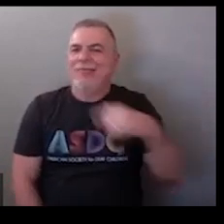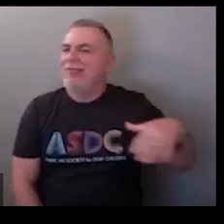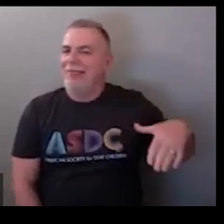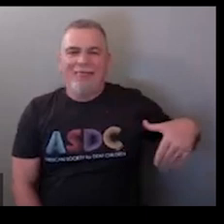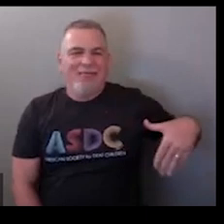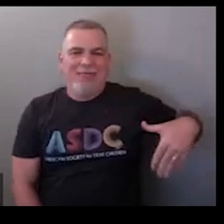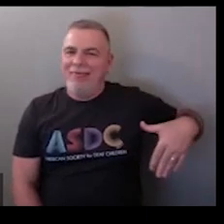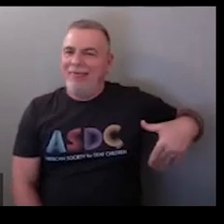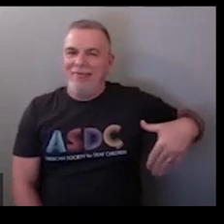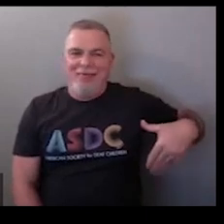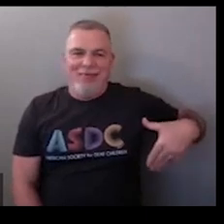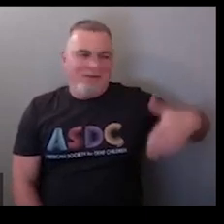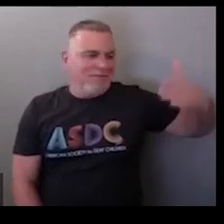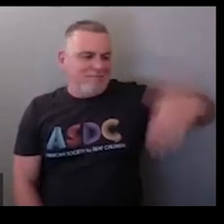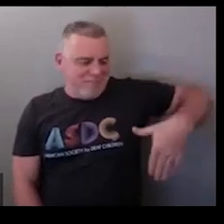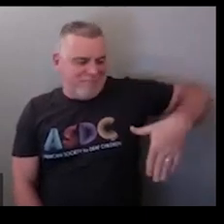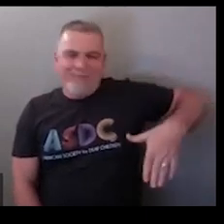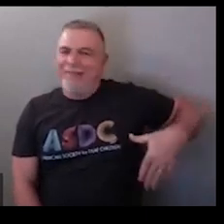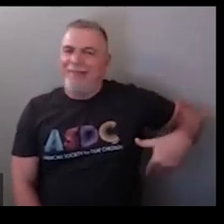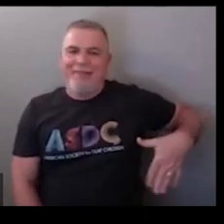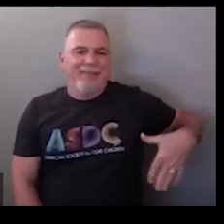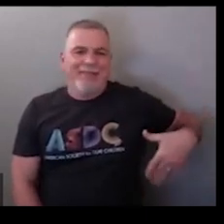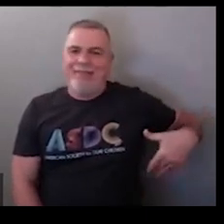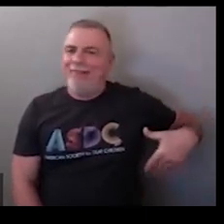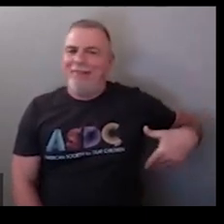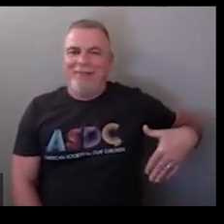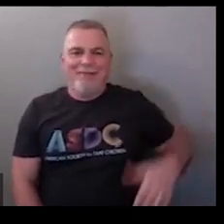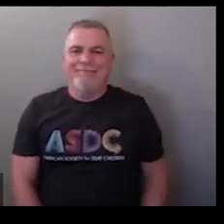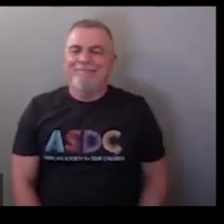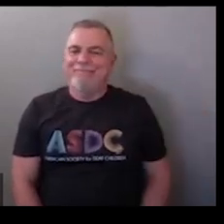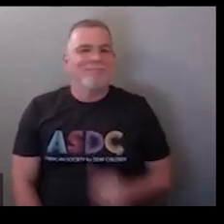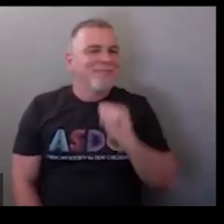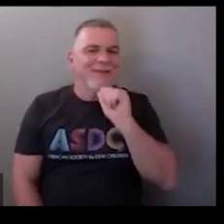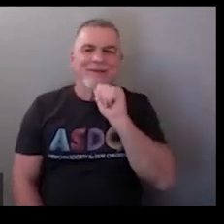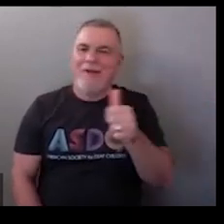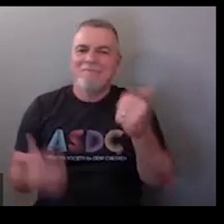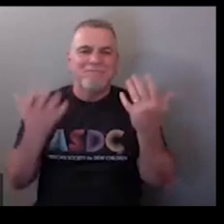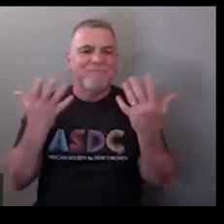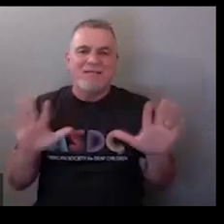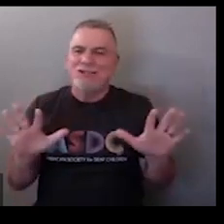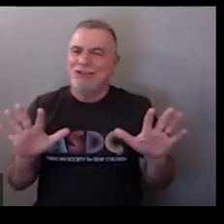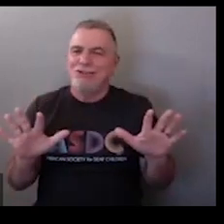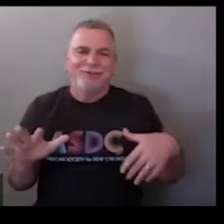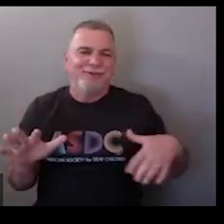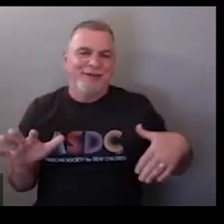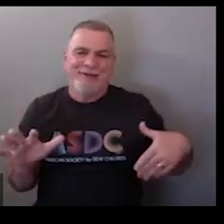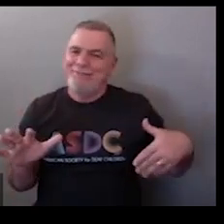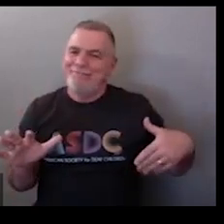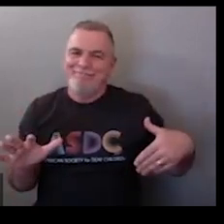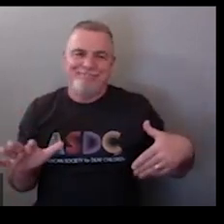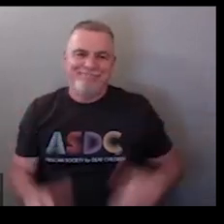okay non-manual marker on the mouth and then you just kind of wave it behind you so not finished